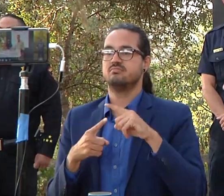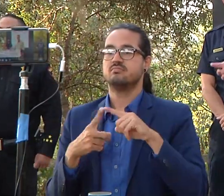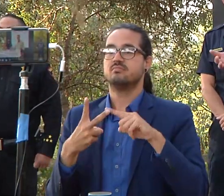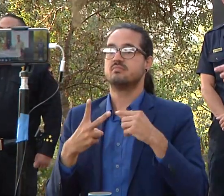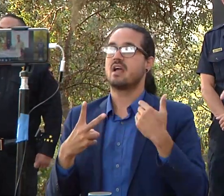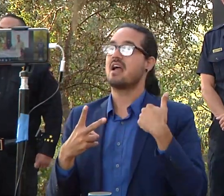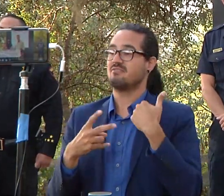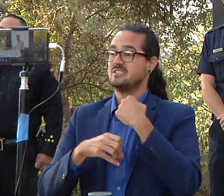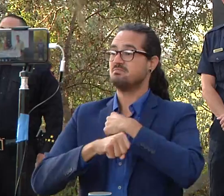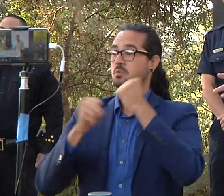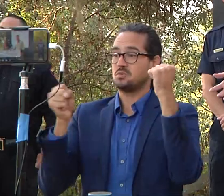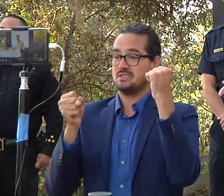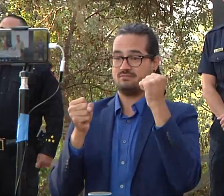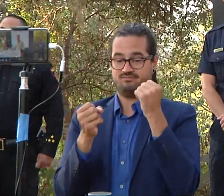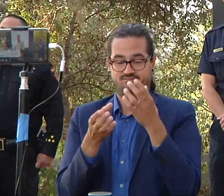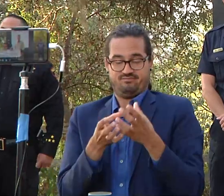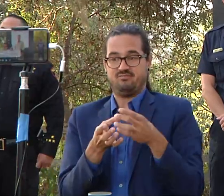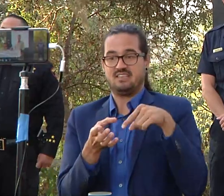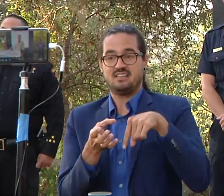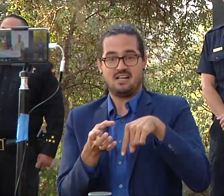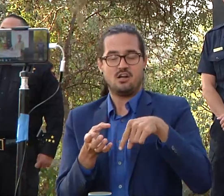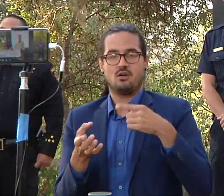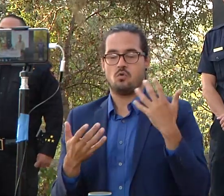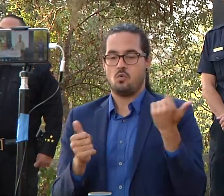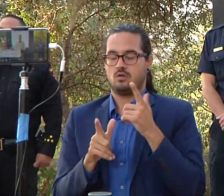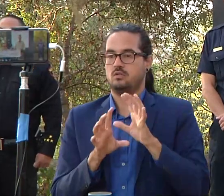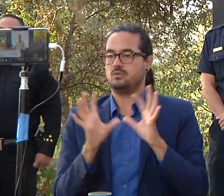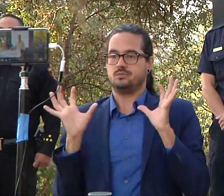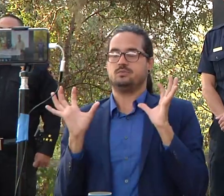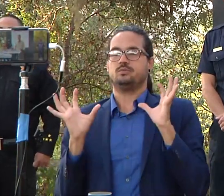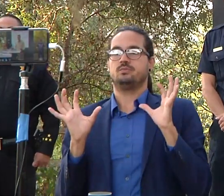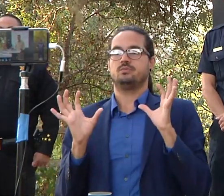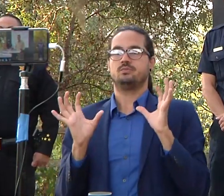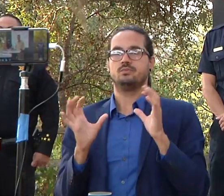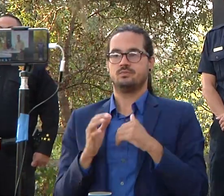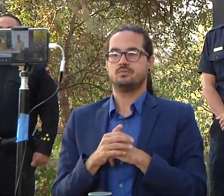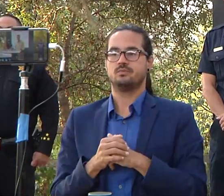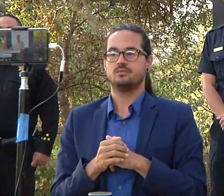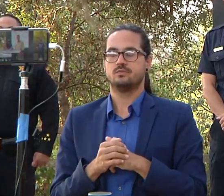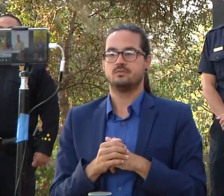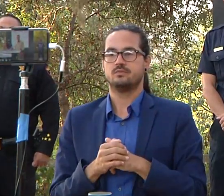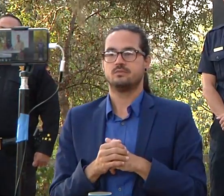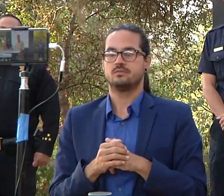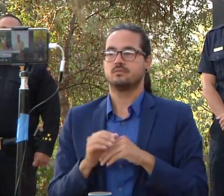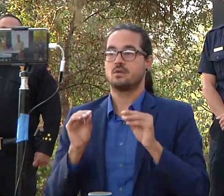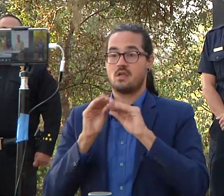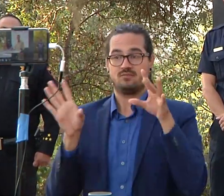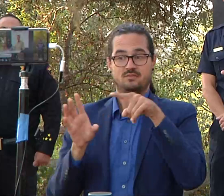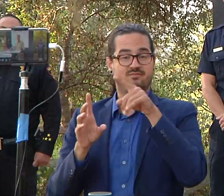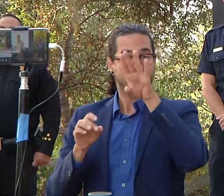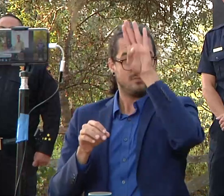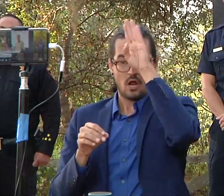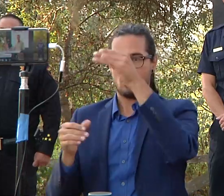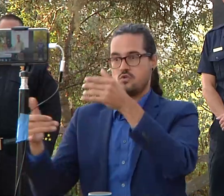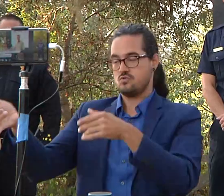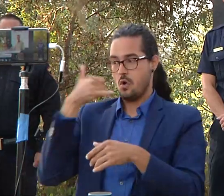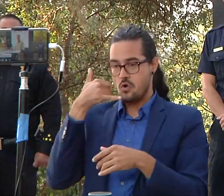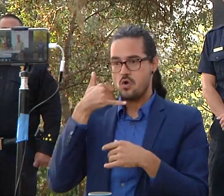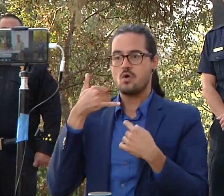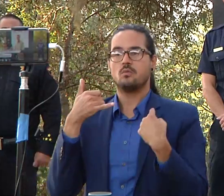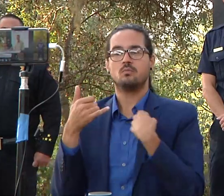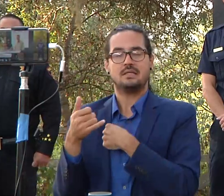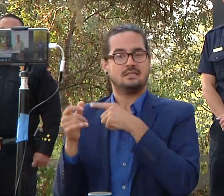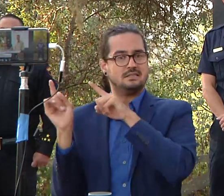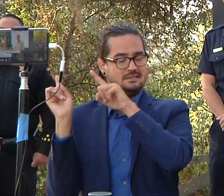at it they became concerned saw it for what they thought it was and then obviously called us and and we want to you know make sure that that's safe